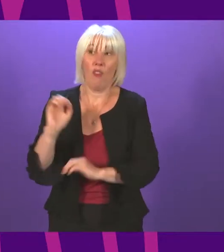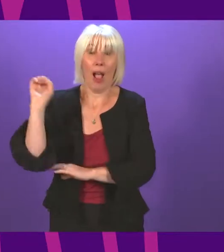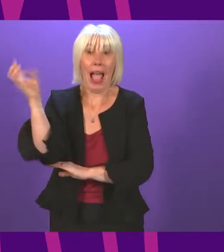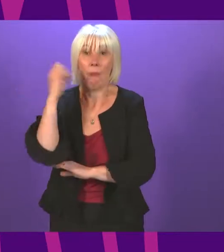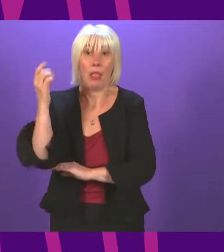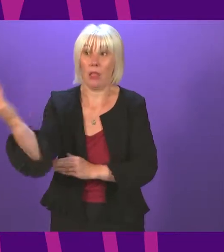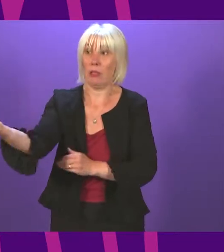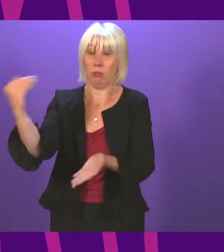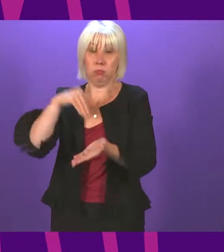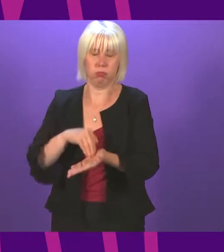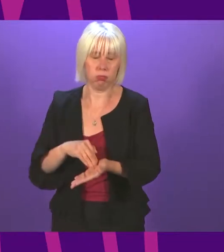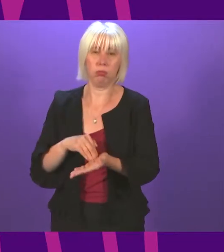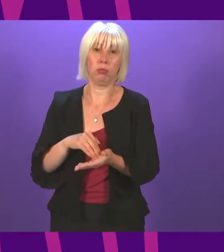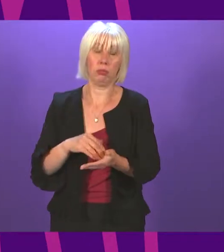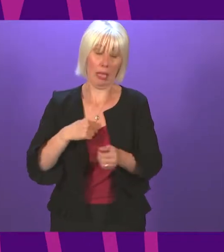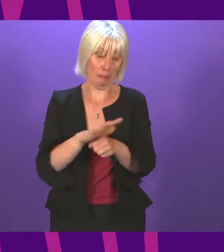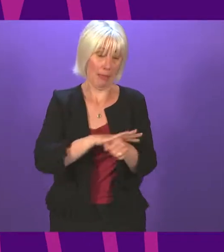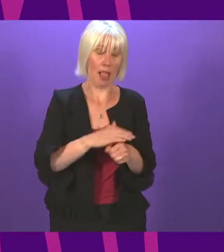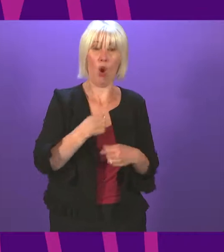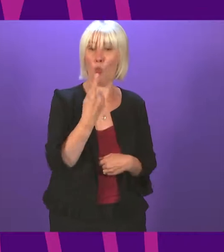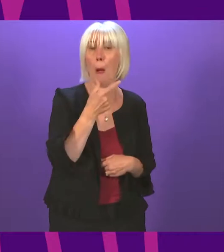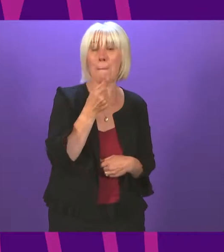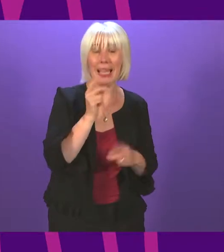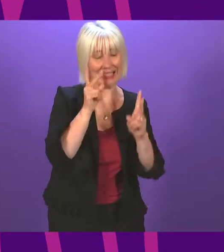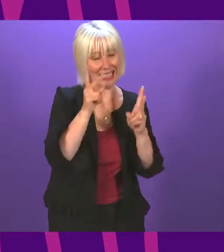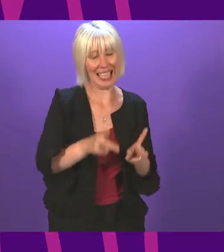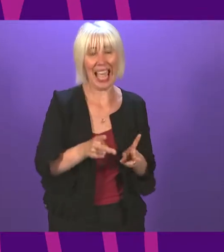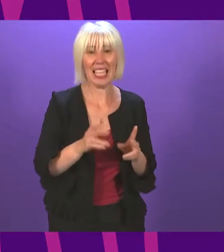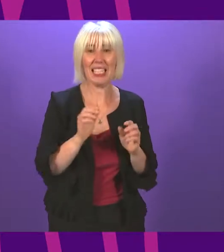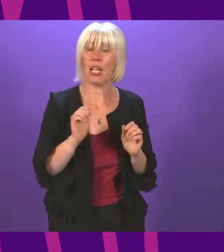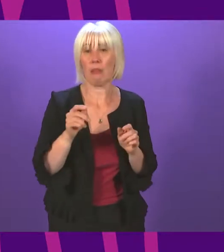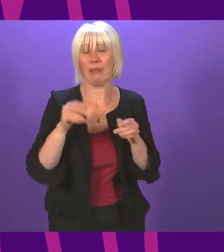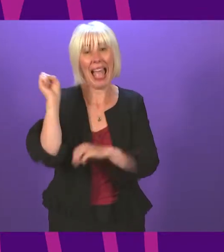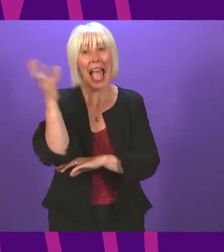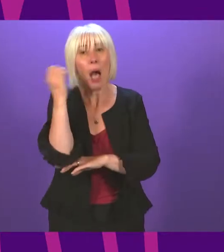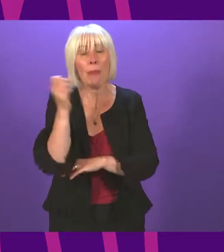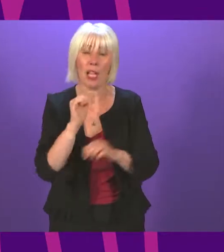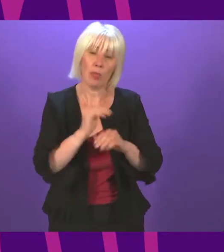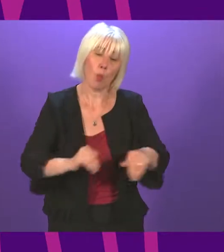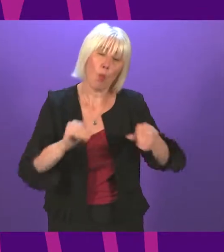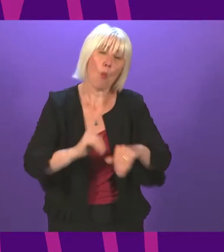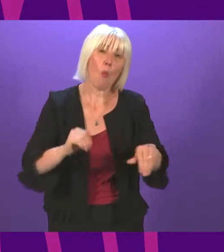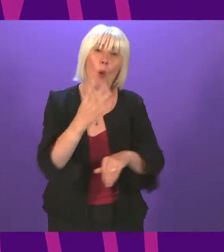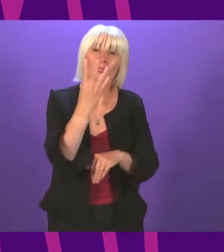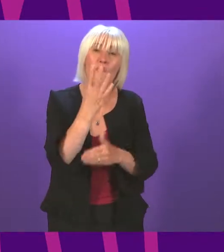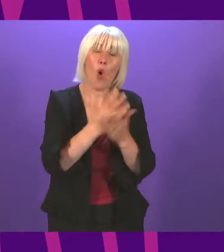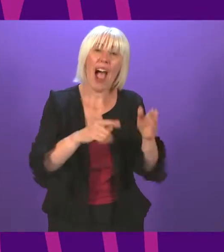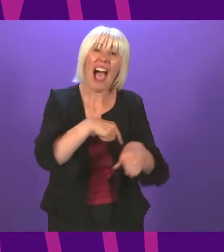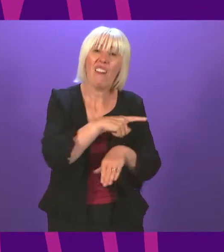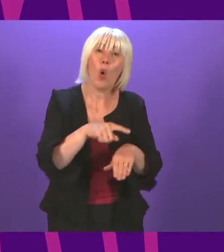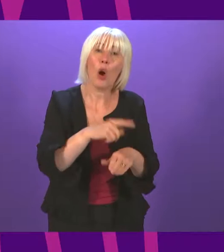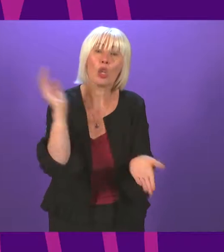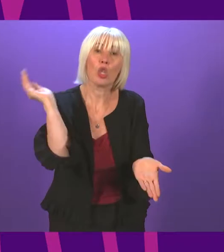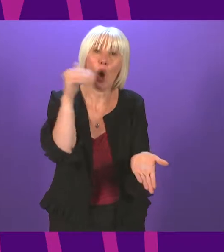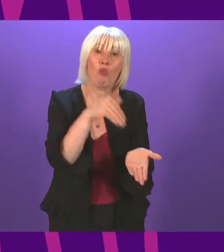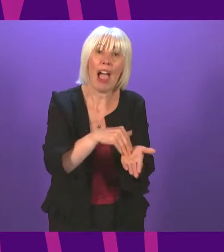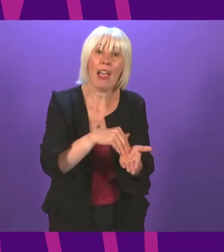my constituency, one man died in the ambulance after waiting four and a half hours for it to arrive. The ambulance never left